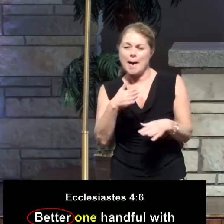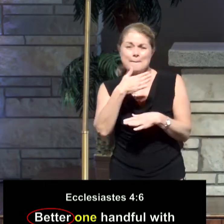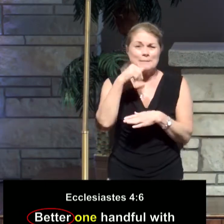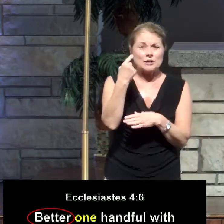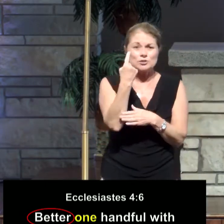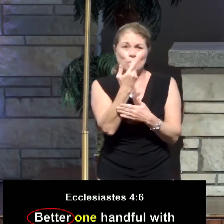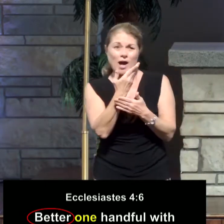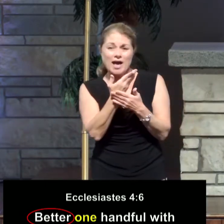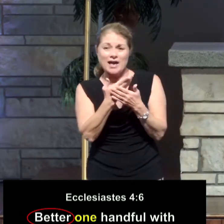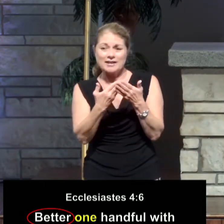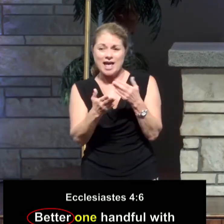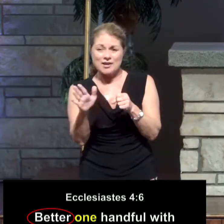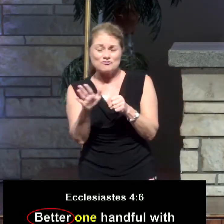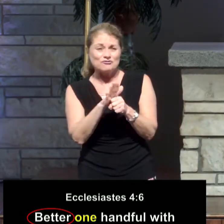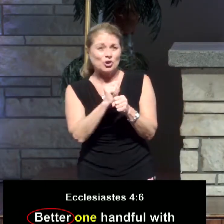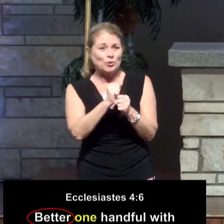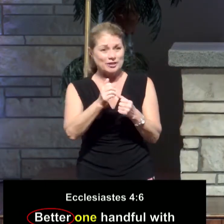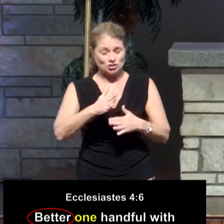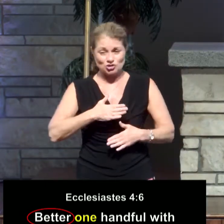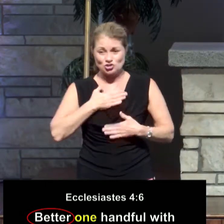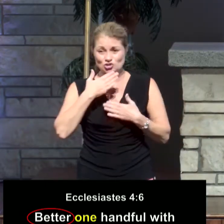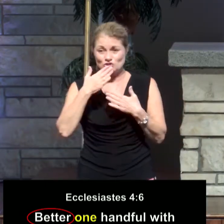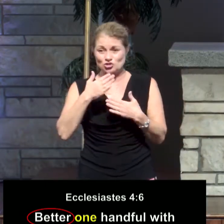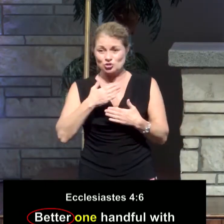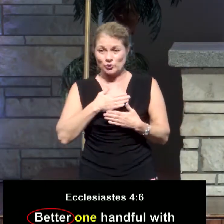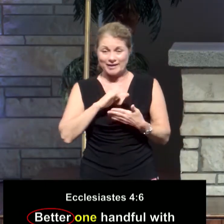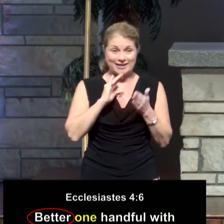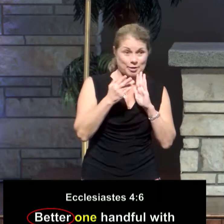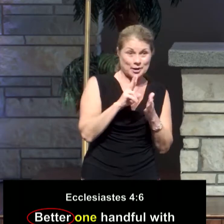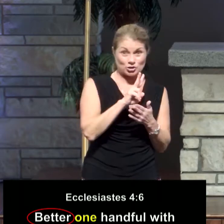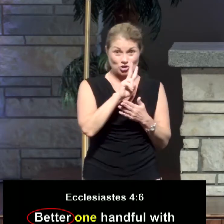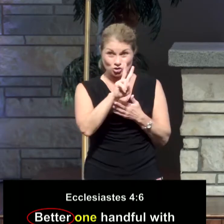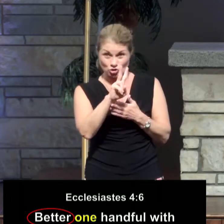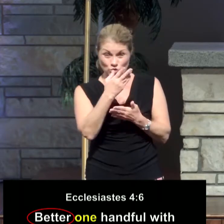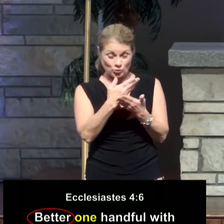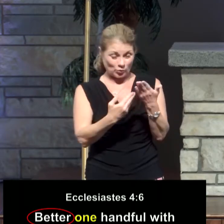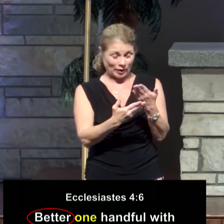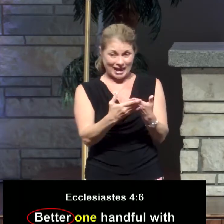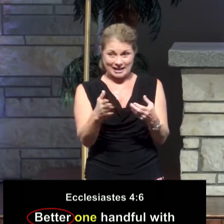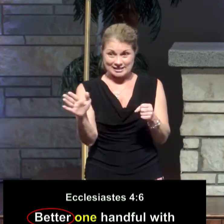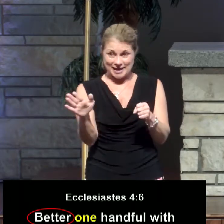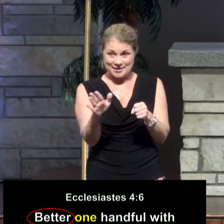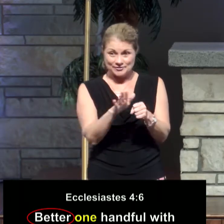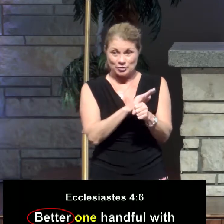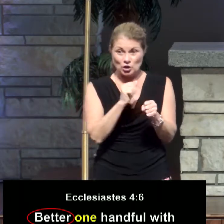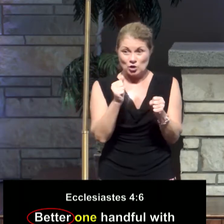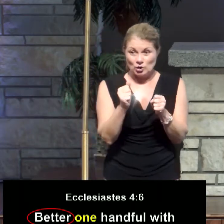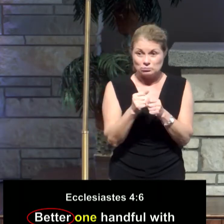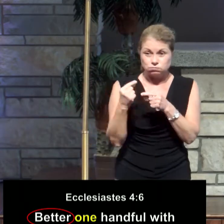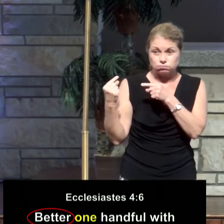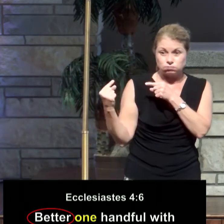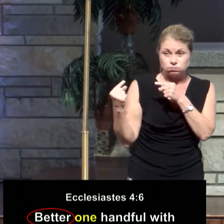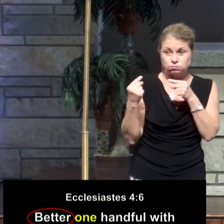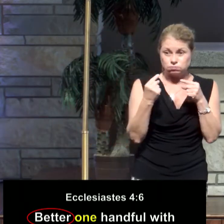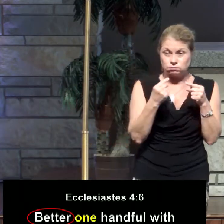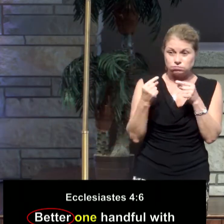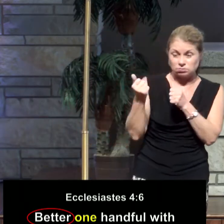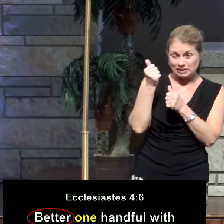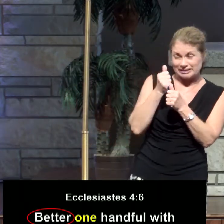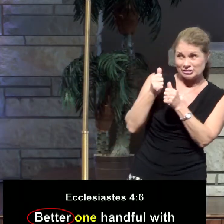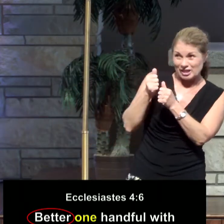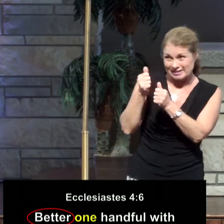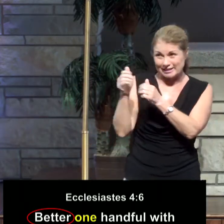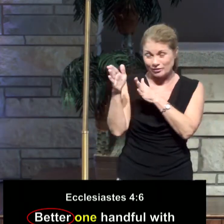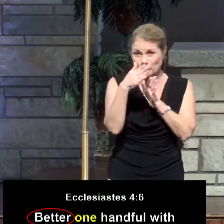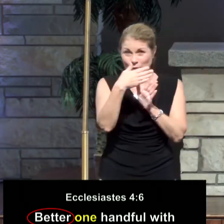handful with joy. Than two handfuls with a toil and a chasing after the